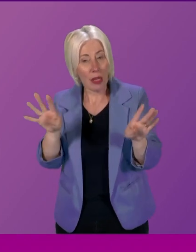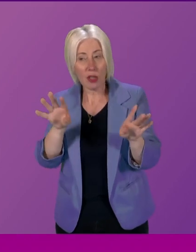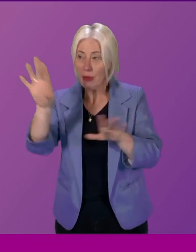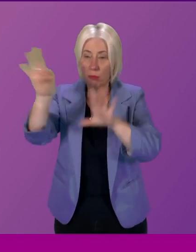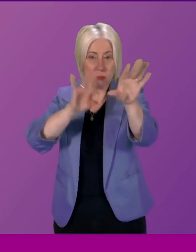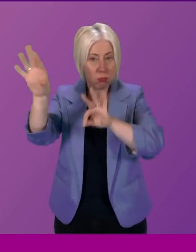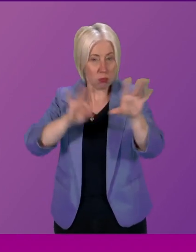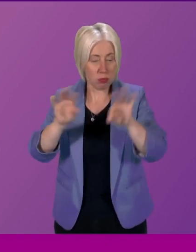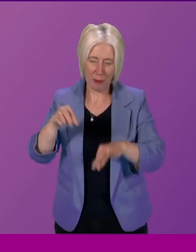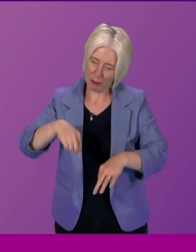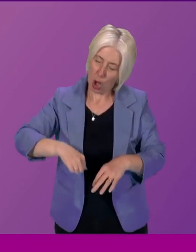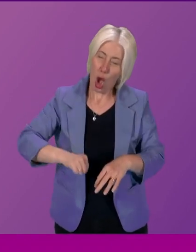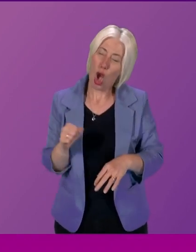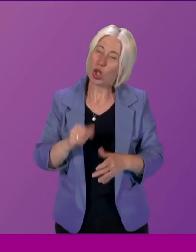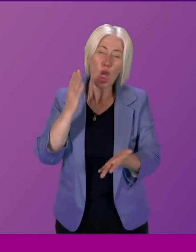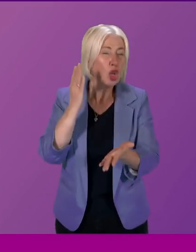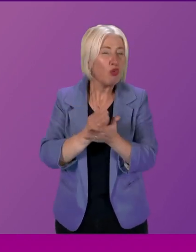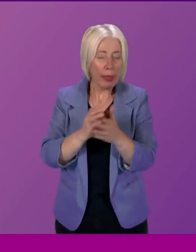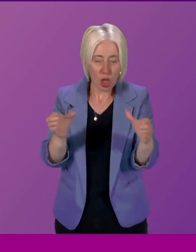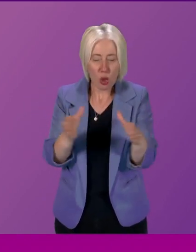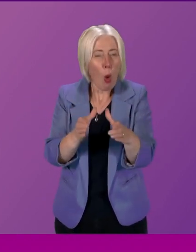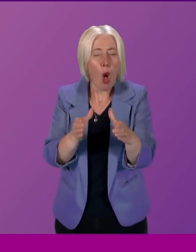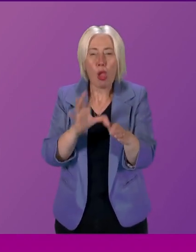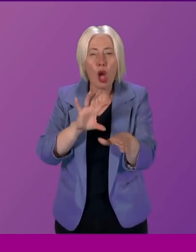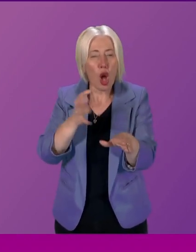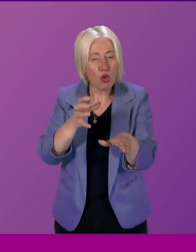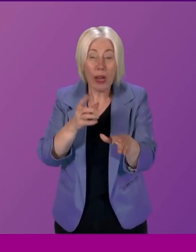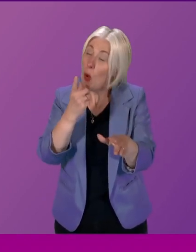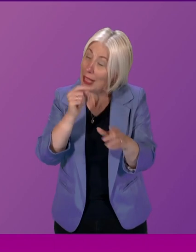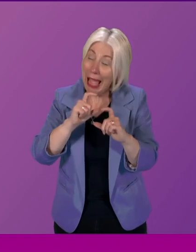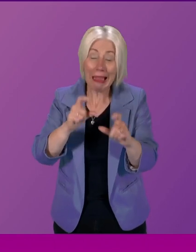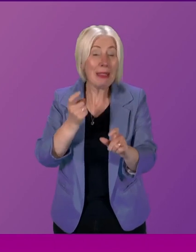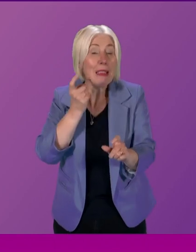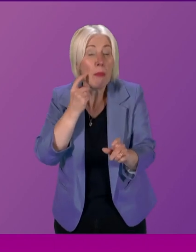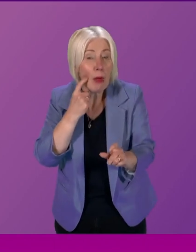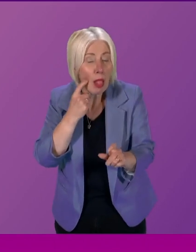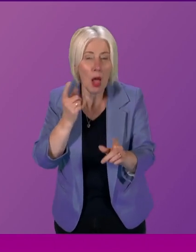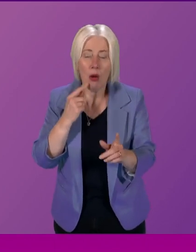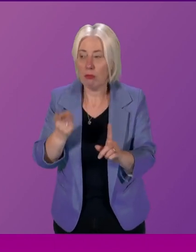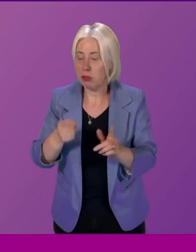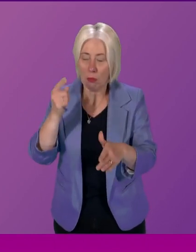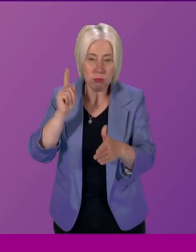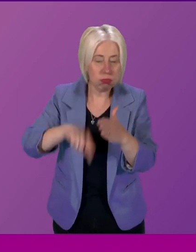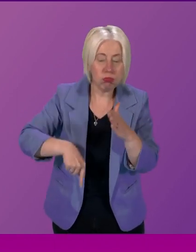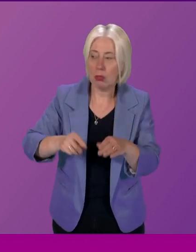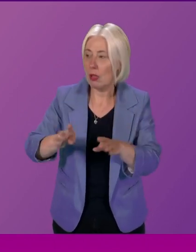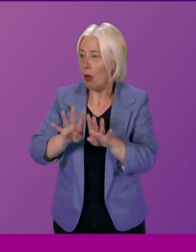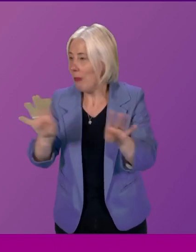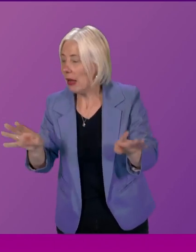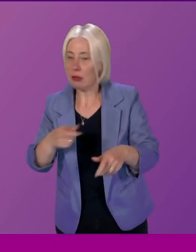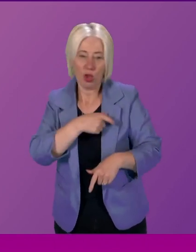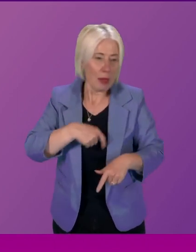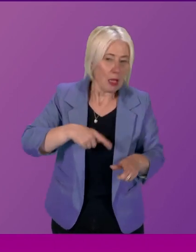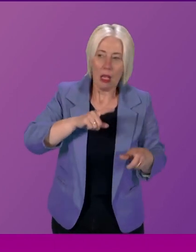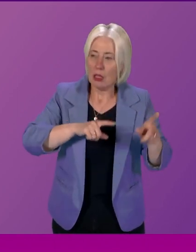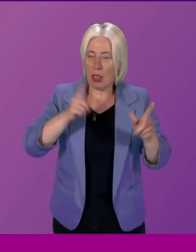relatively small country and we should be able to keep things simple we need to be wary of multiplying commissions panels and other bodies which make the landscape